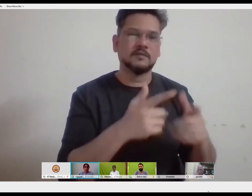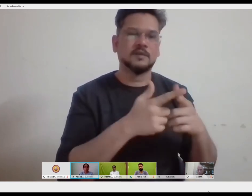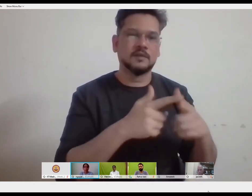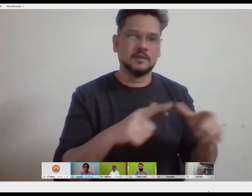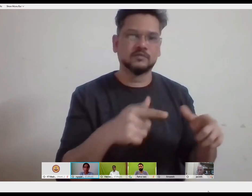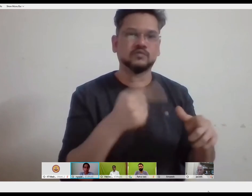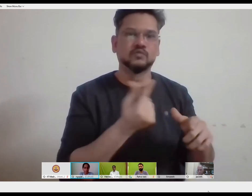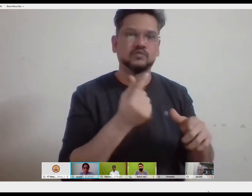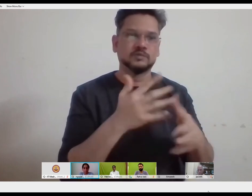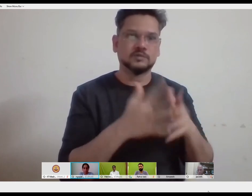very closely.